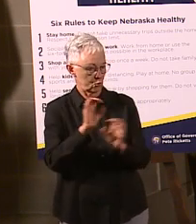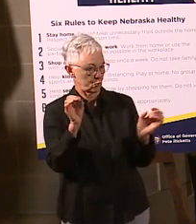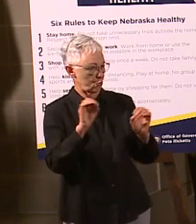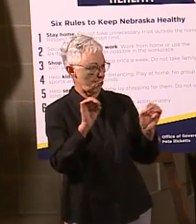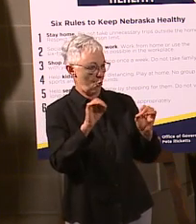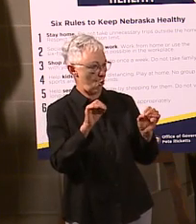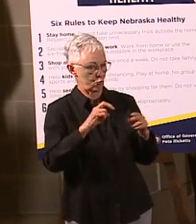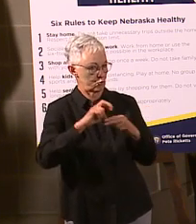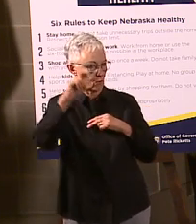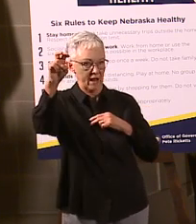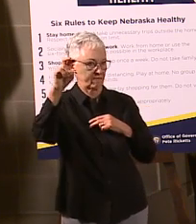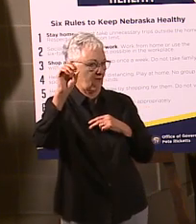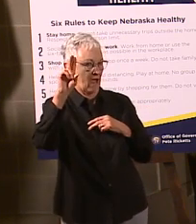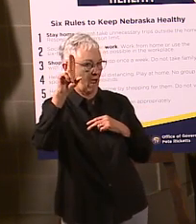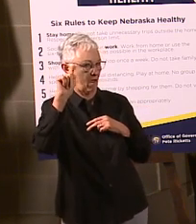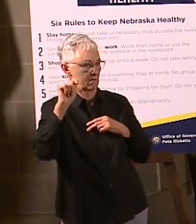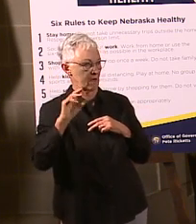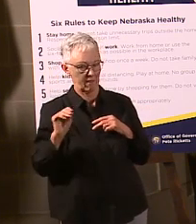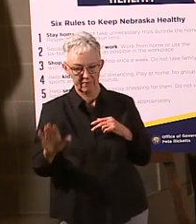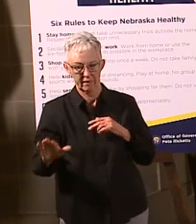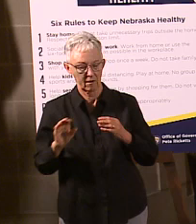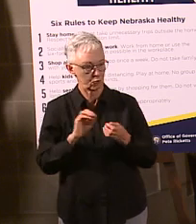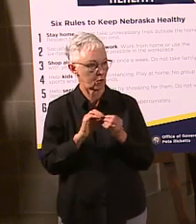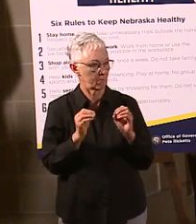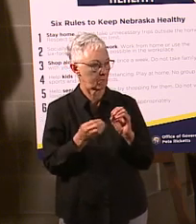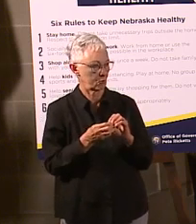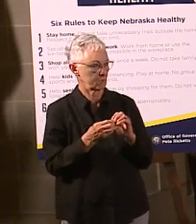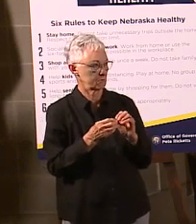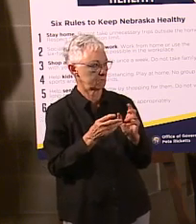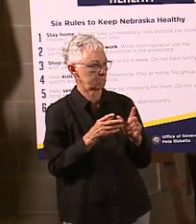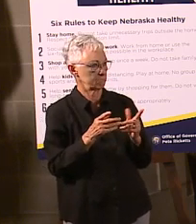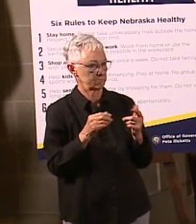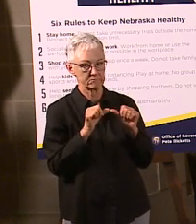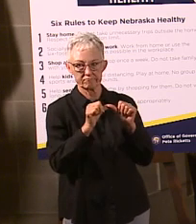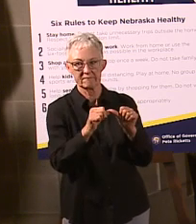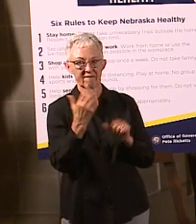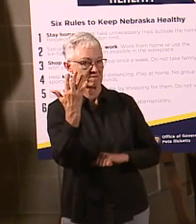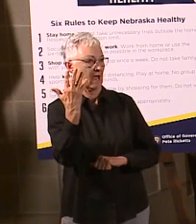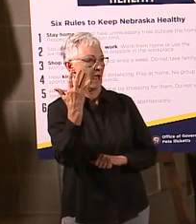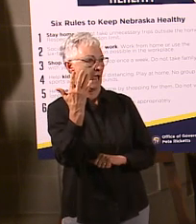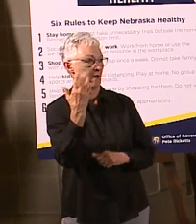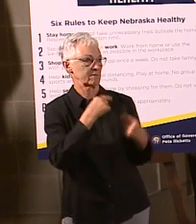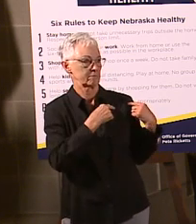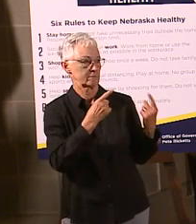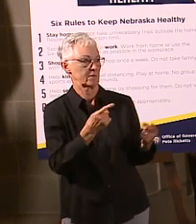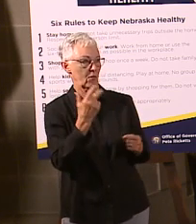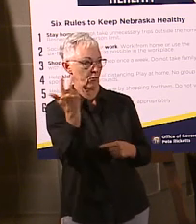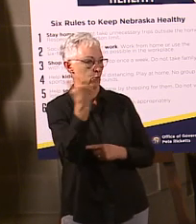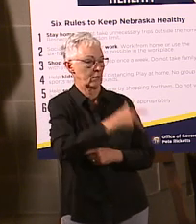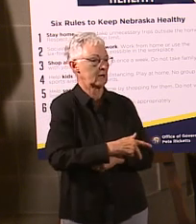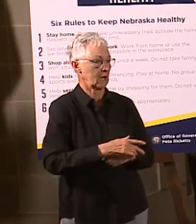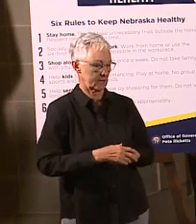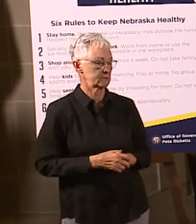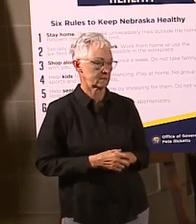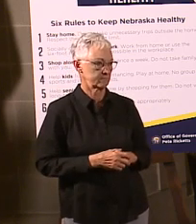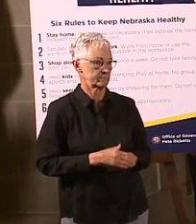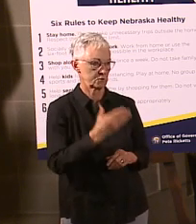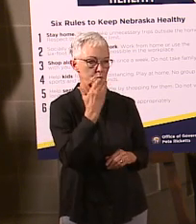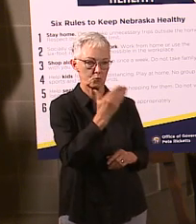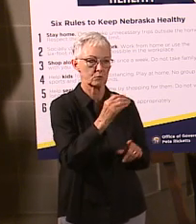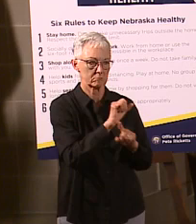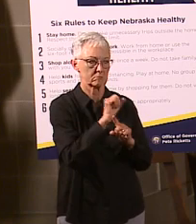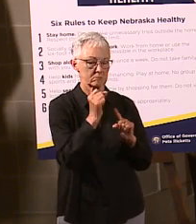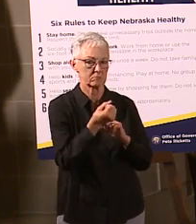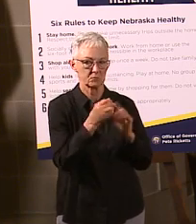And their census has remained at five over the last three days. So, again, very, very good situation in the Lexington